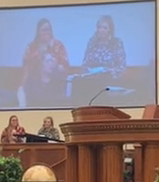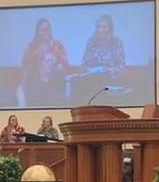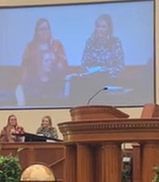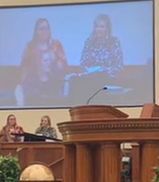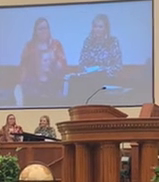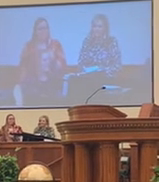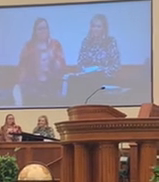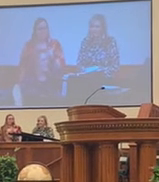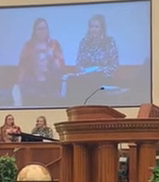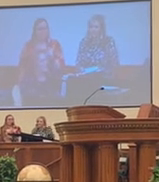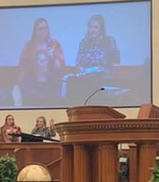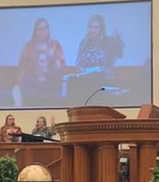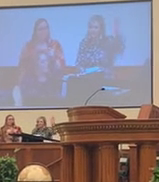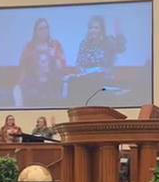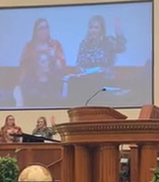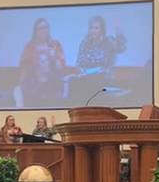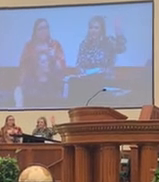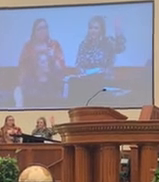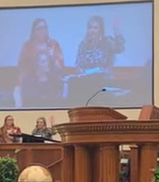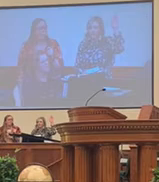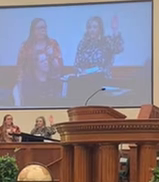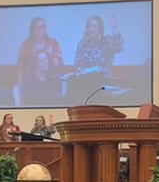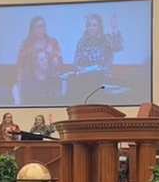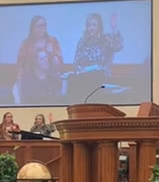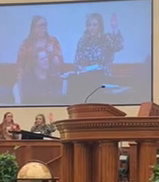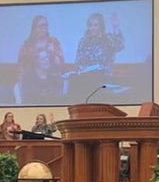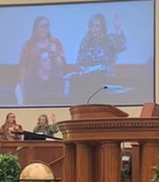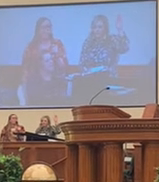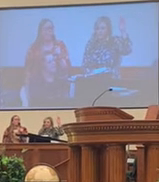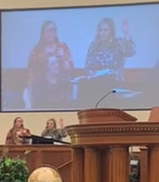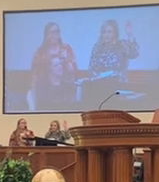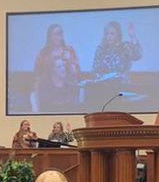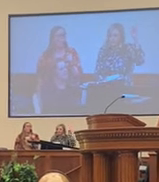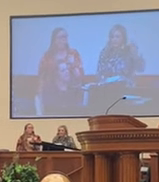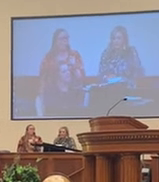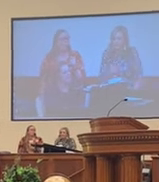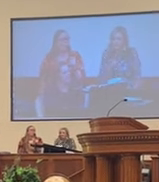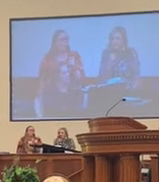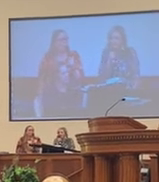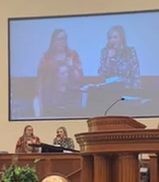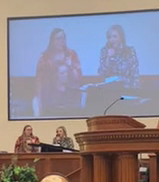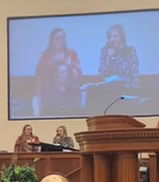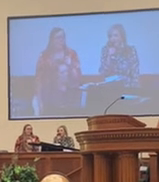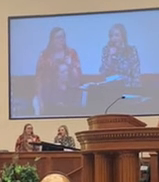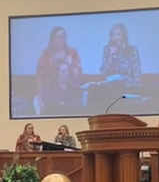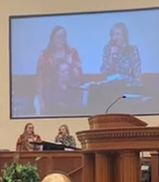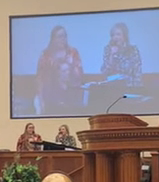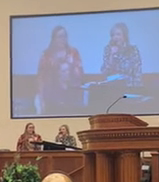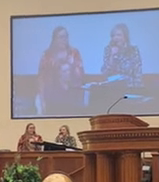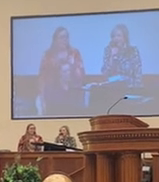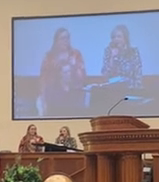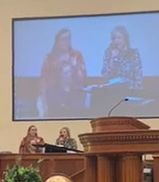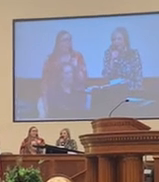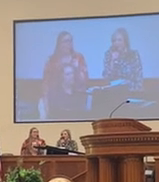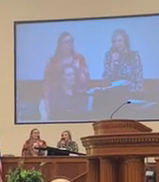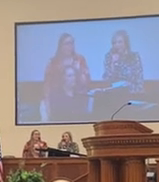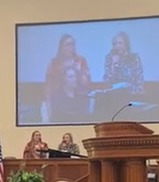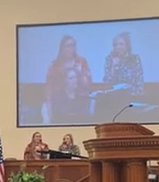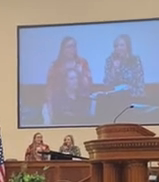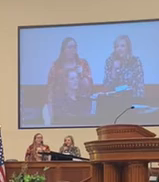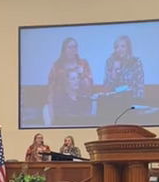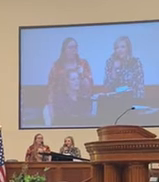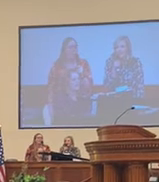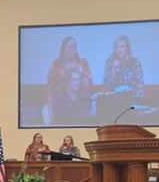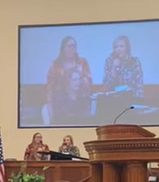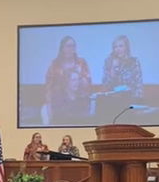end For I have been transformed By the blood of the